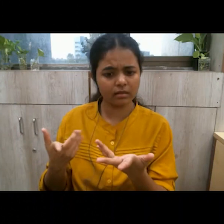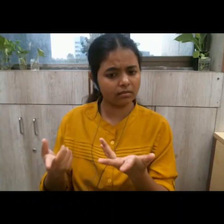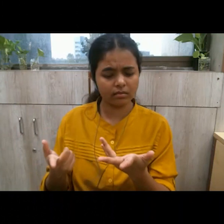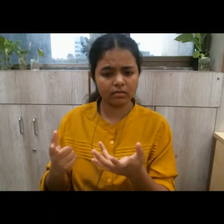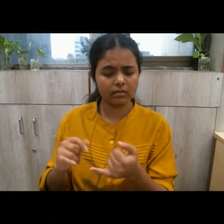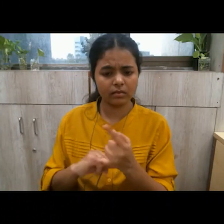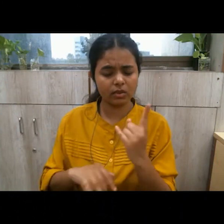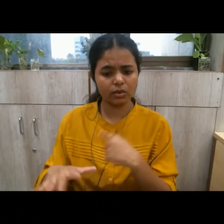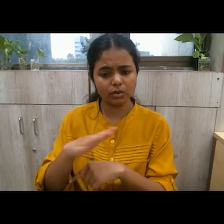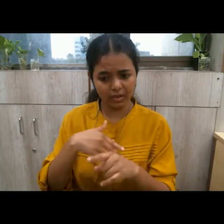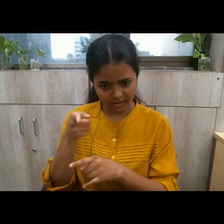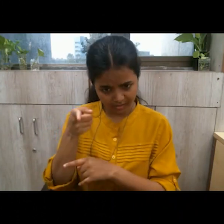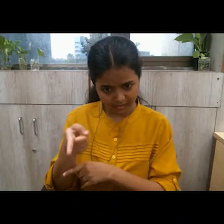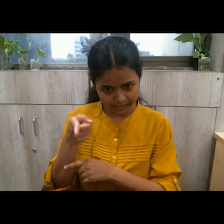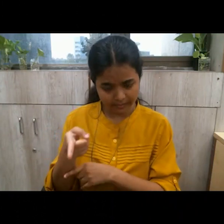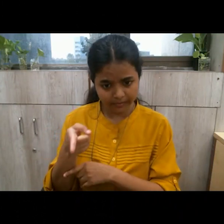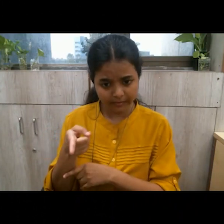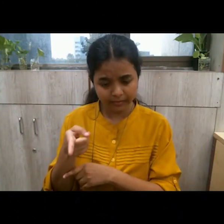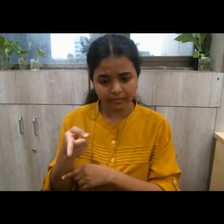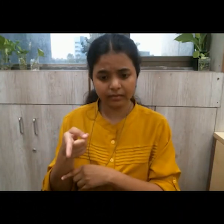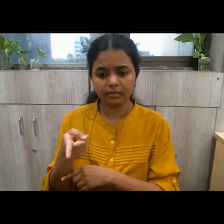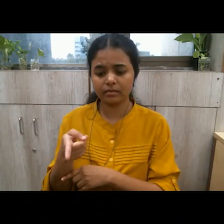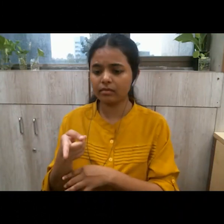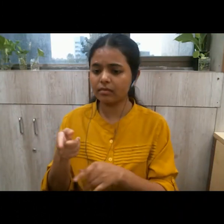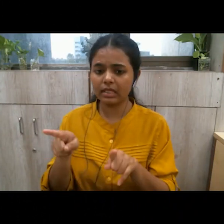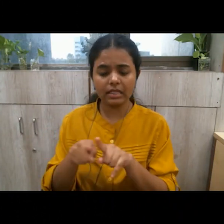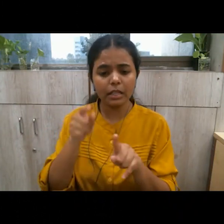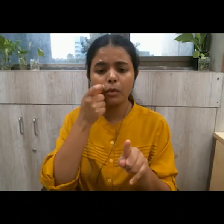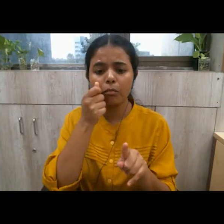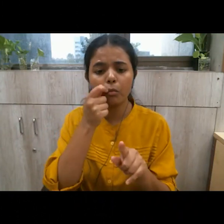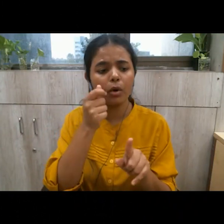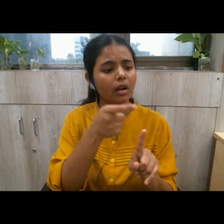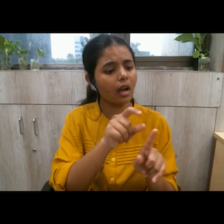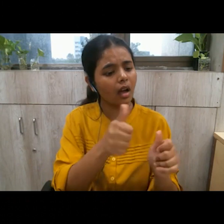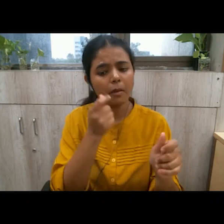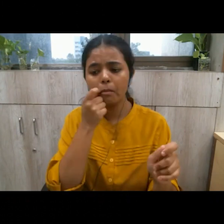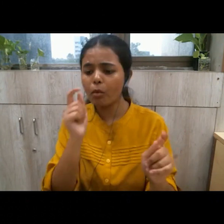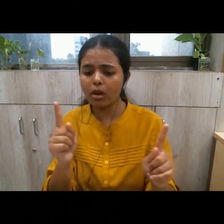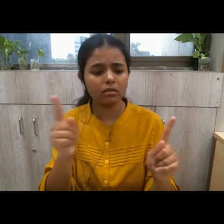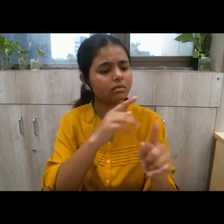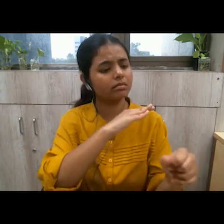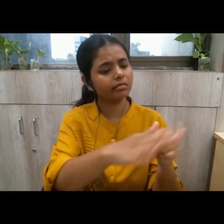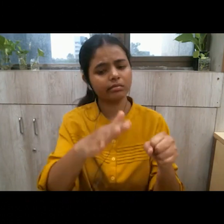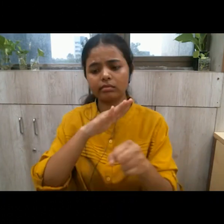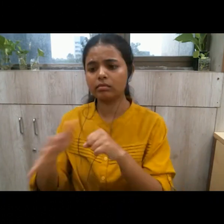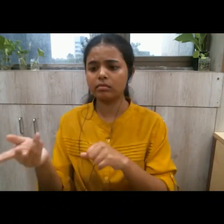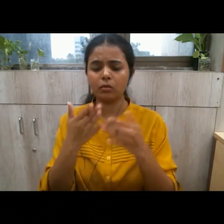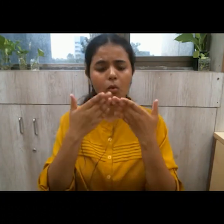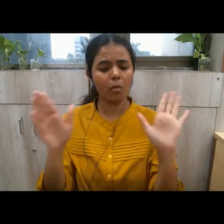those are the very societies where men behead each other openly